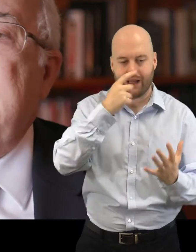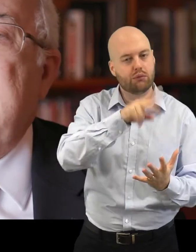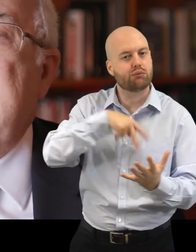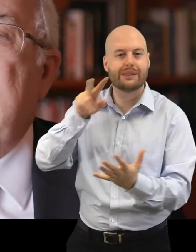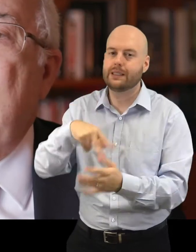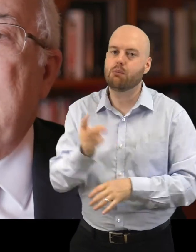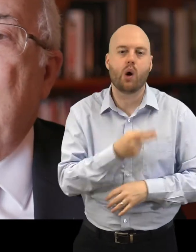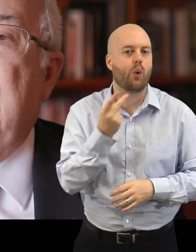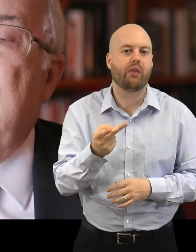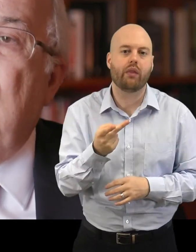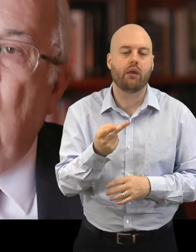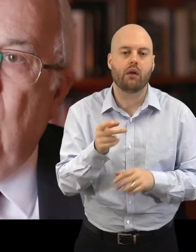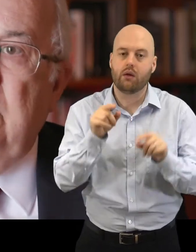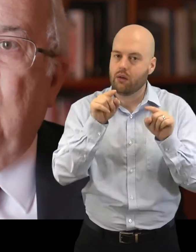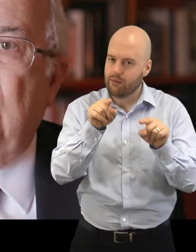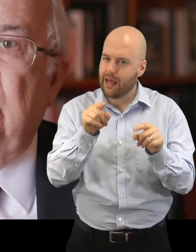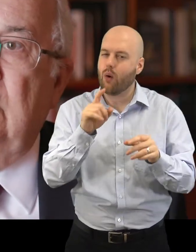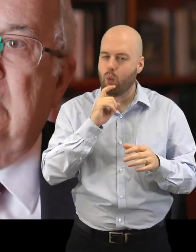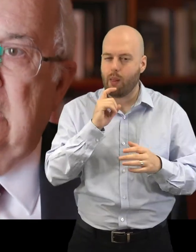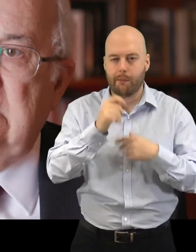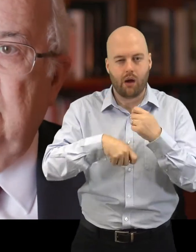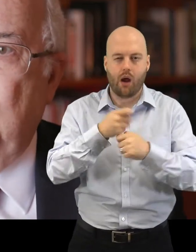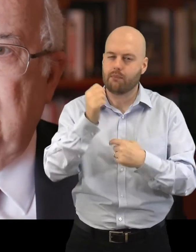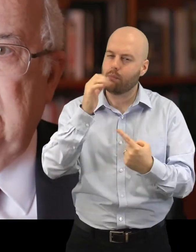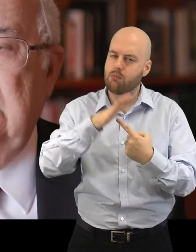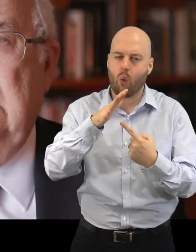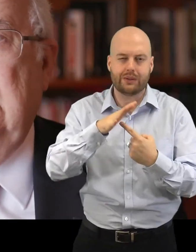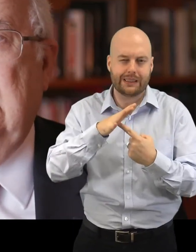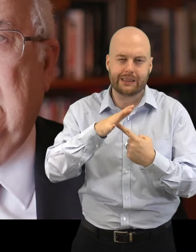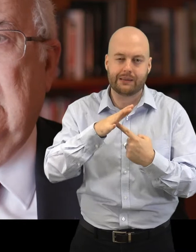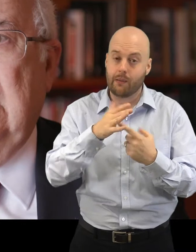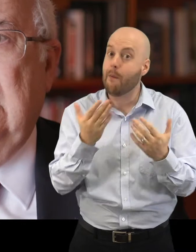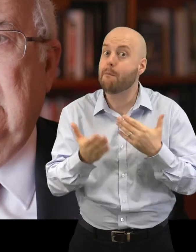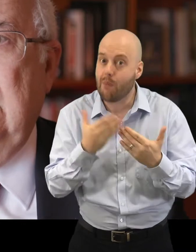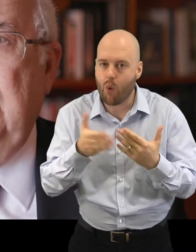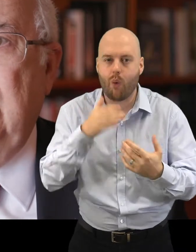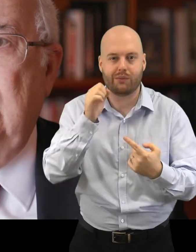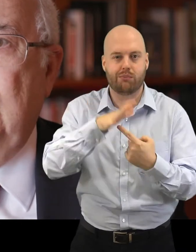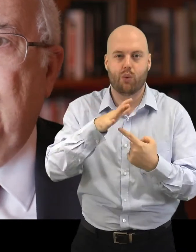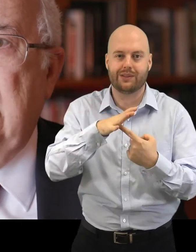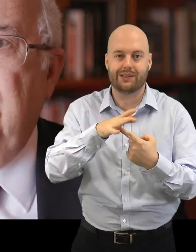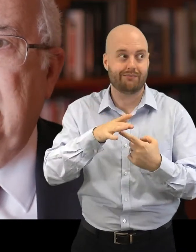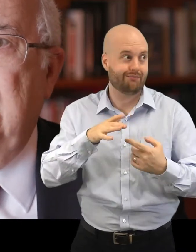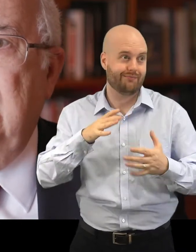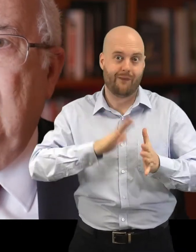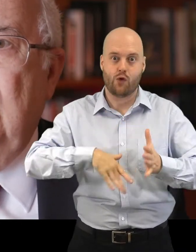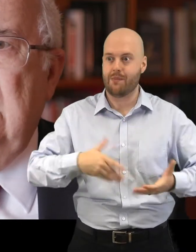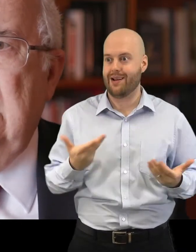is going to become more important, not less important in the period in which we are living with the